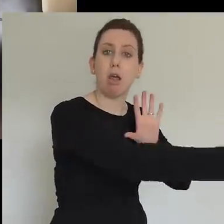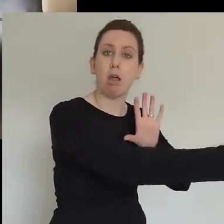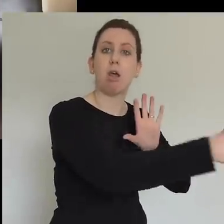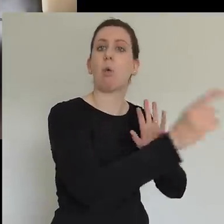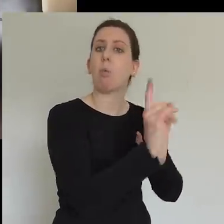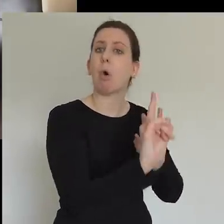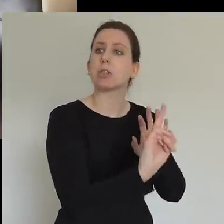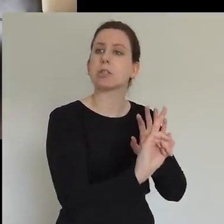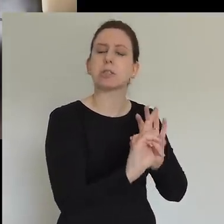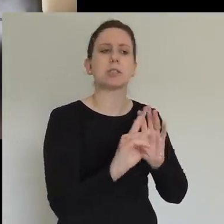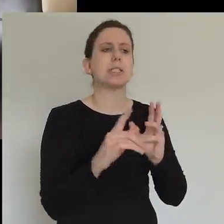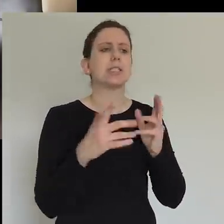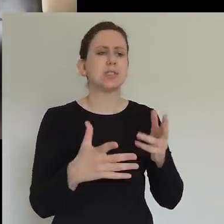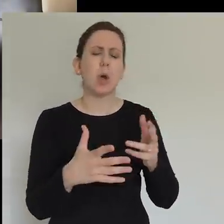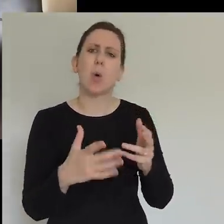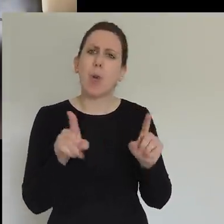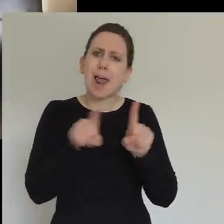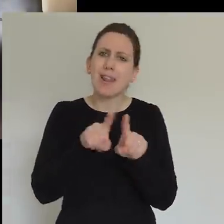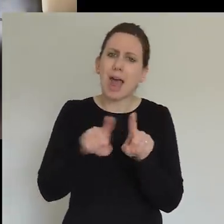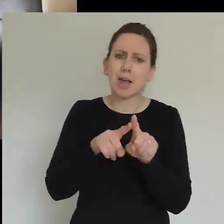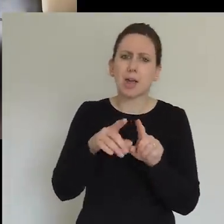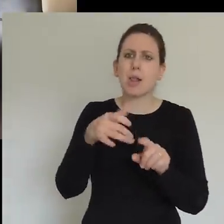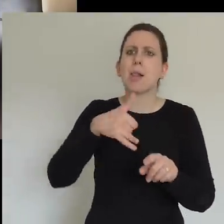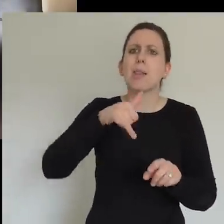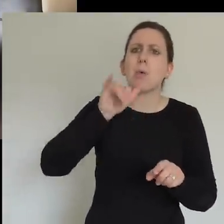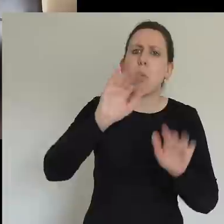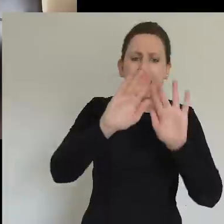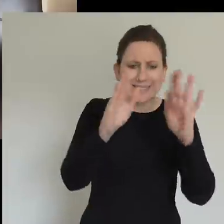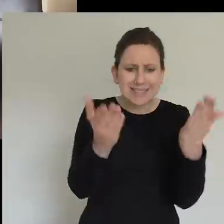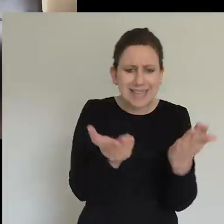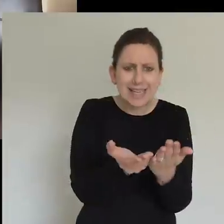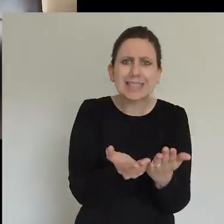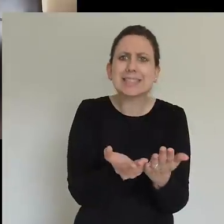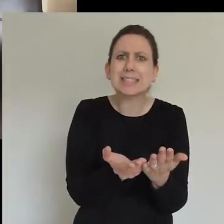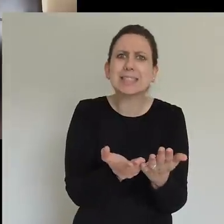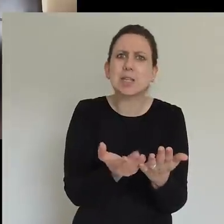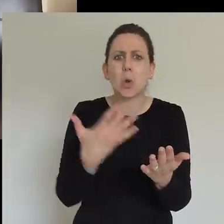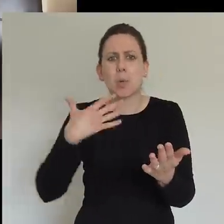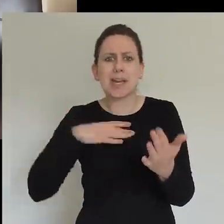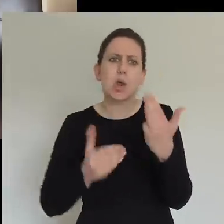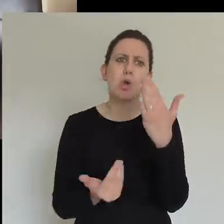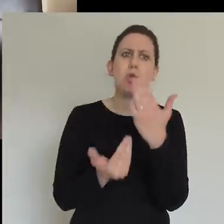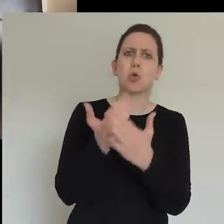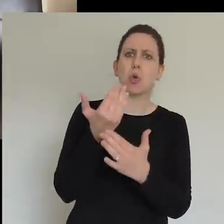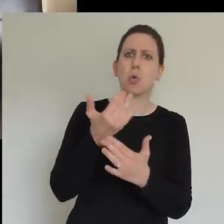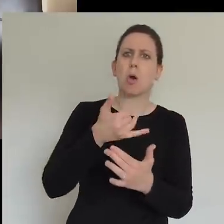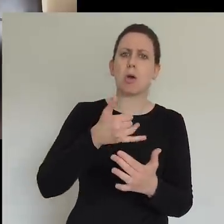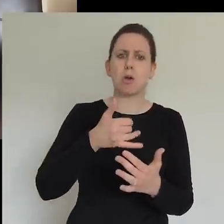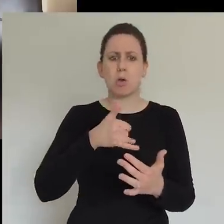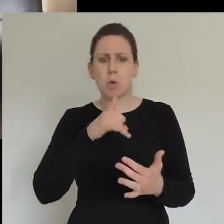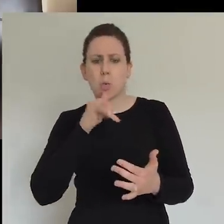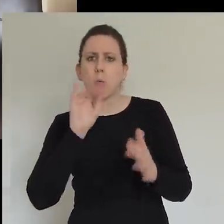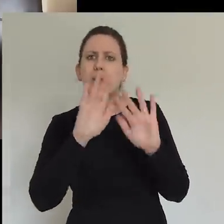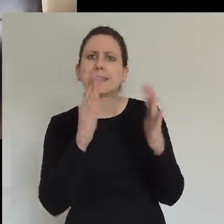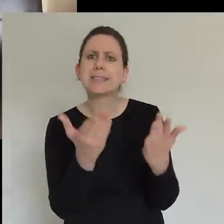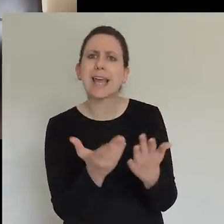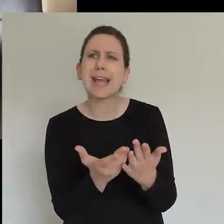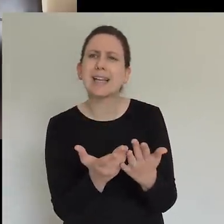now. And it might be, you know, just that you're going, actually why were we wasting our time doing that? Why were we